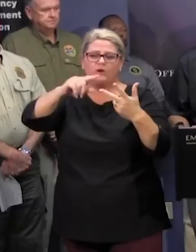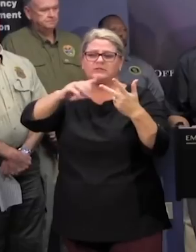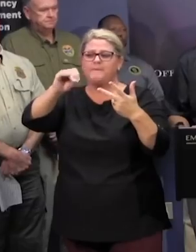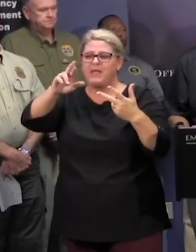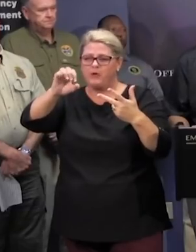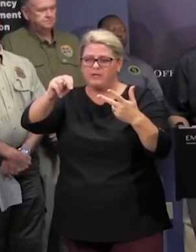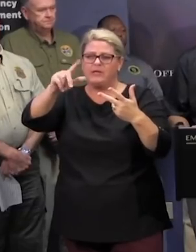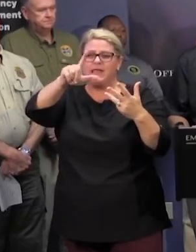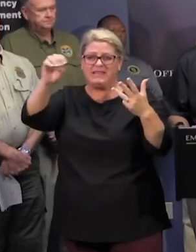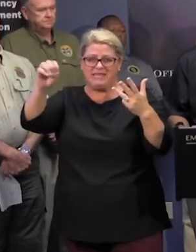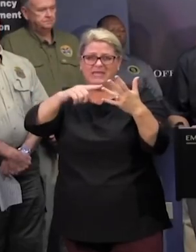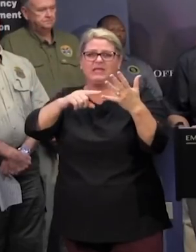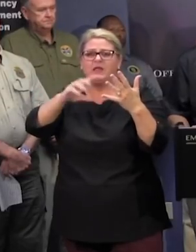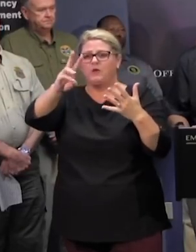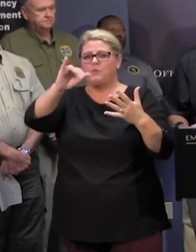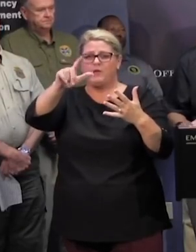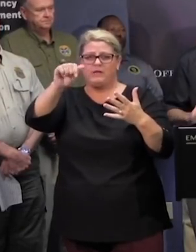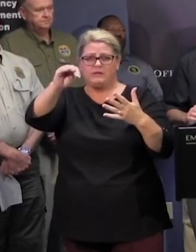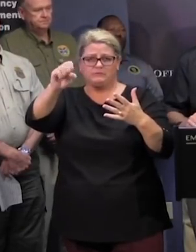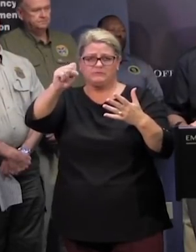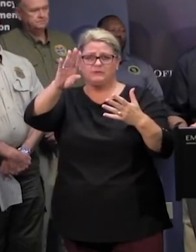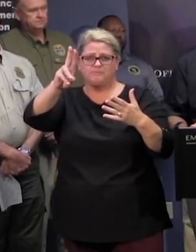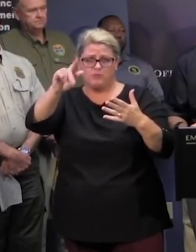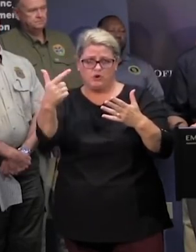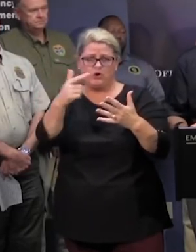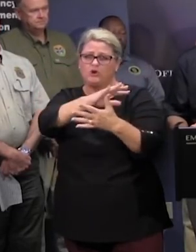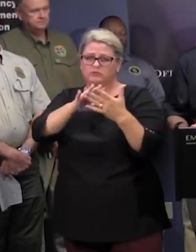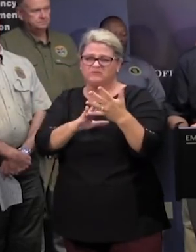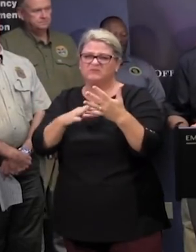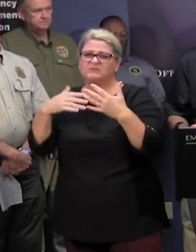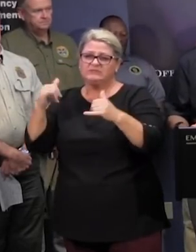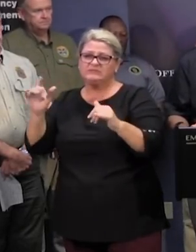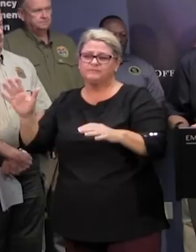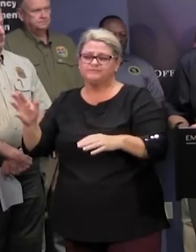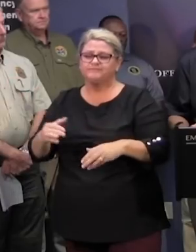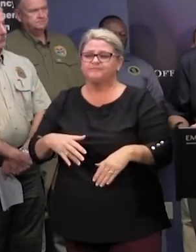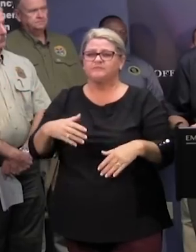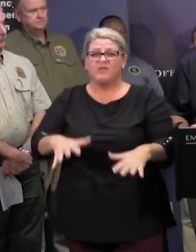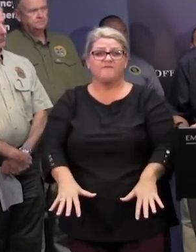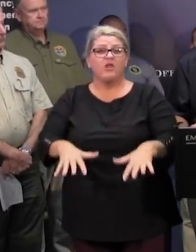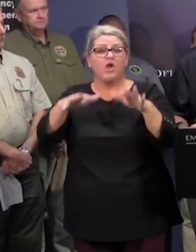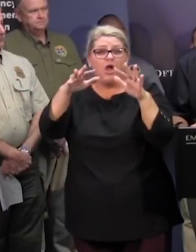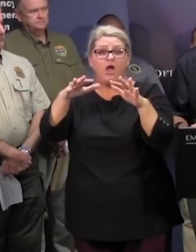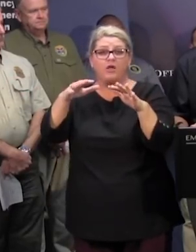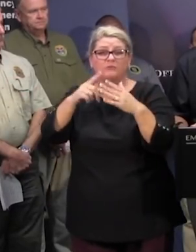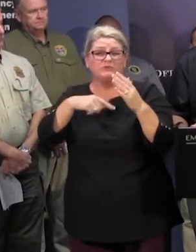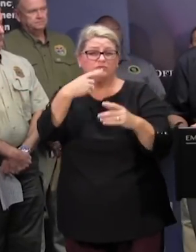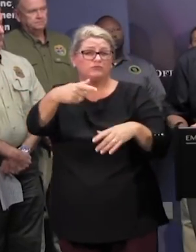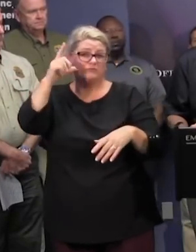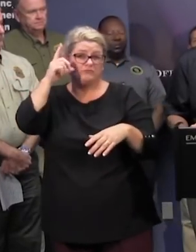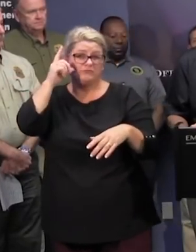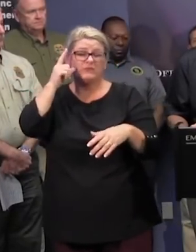lee and williamsburg in terms of the follow-on flood operations there's a distinct possibility as we've discussed earlier